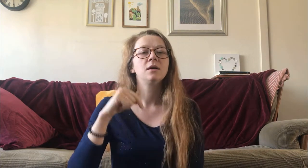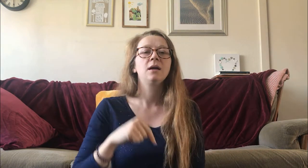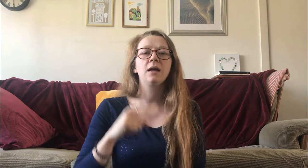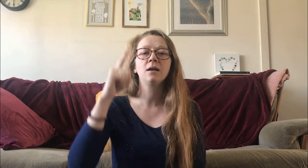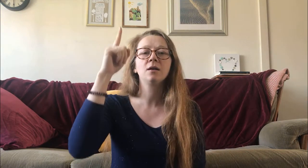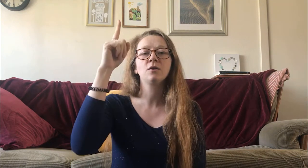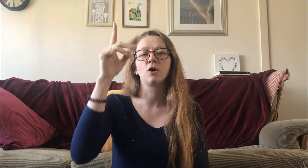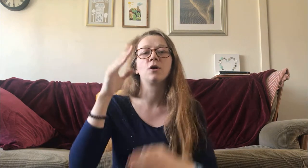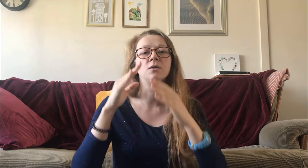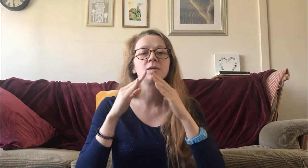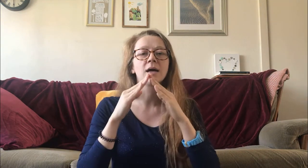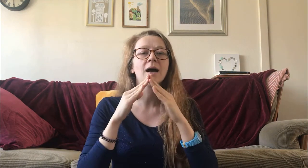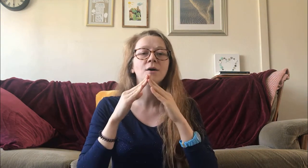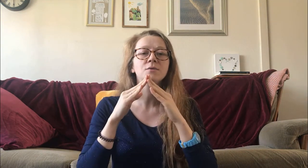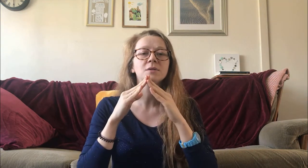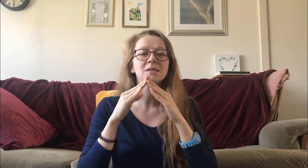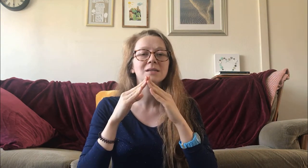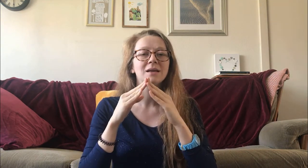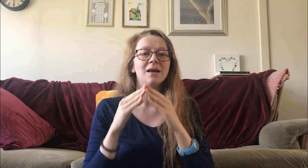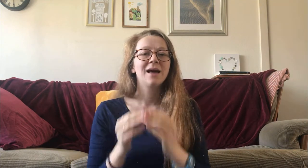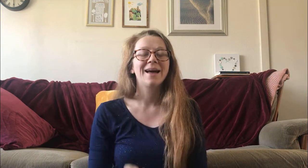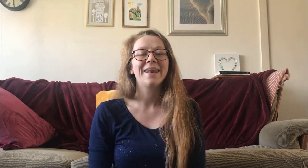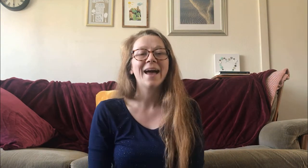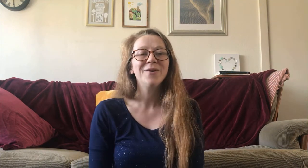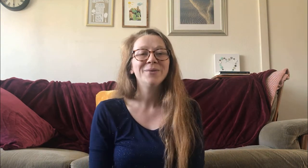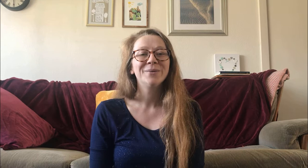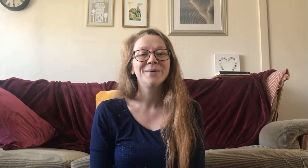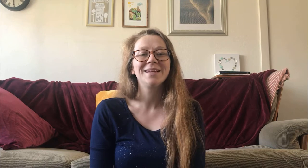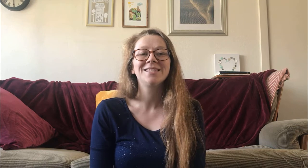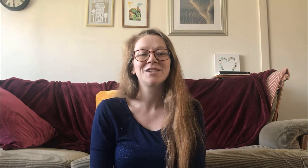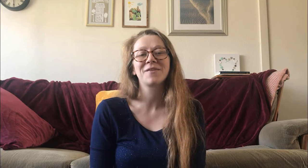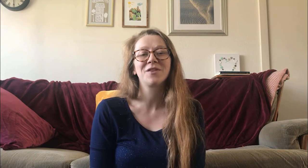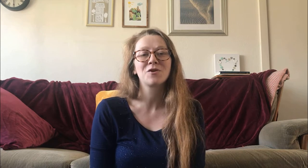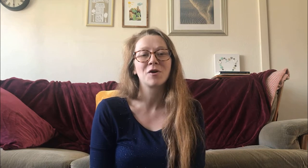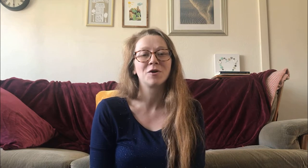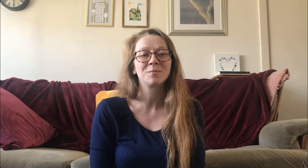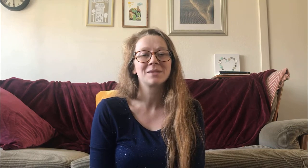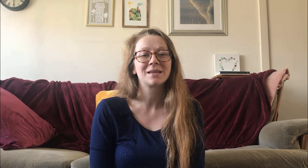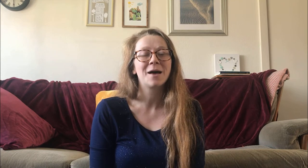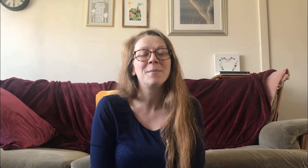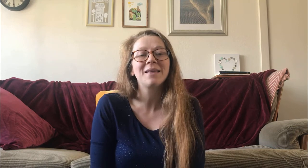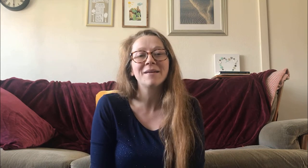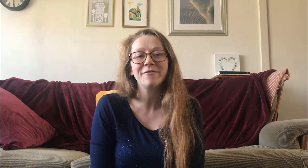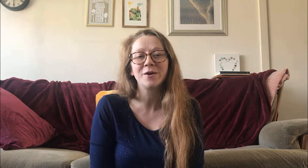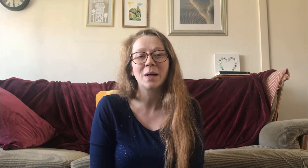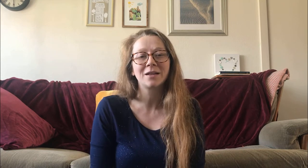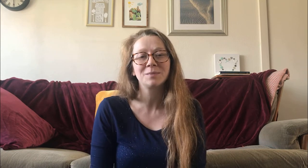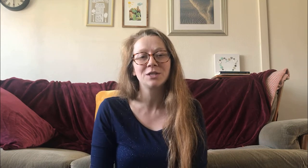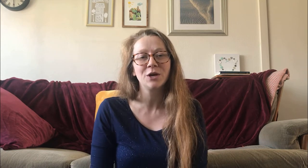In God's house. And now we need to check for the grown-ups and make them feel welcome too.